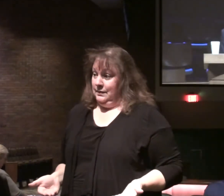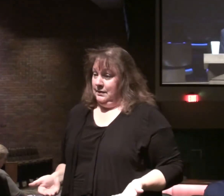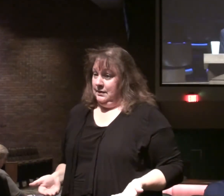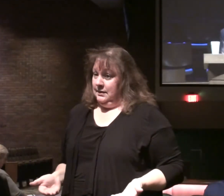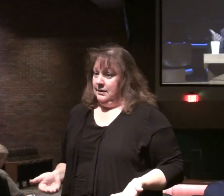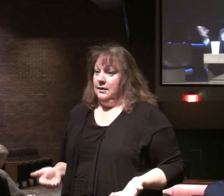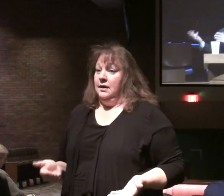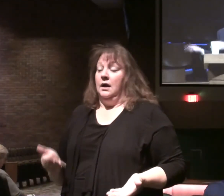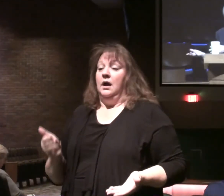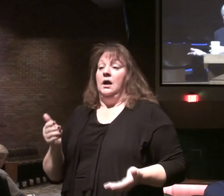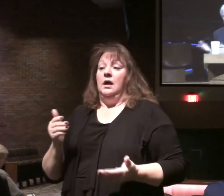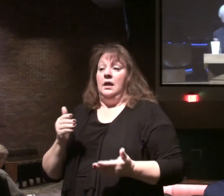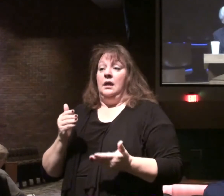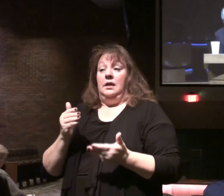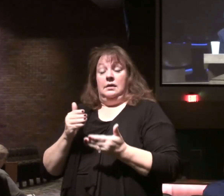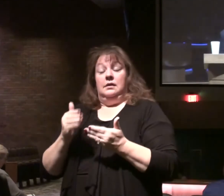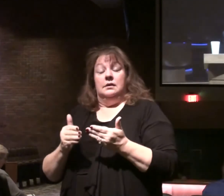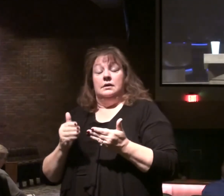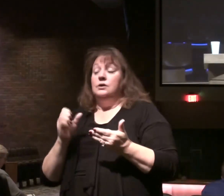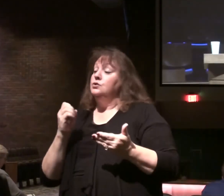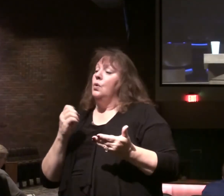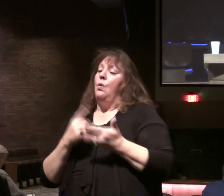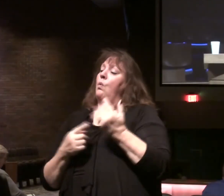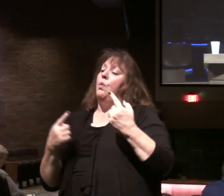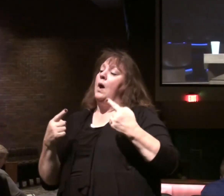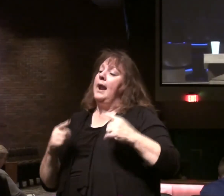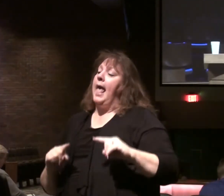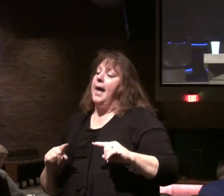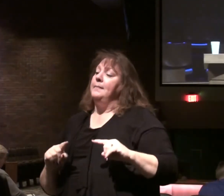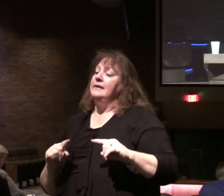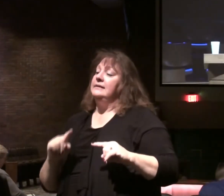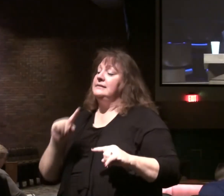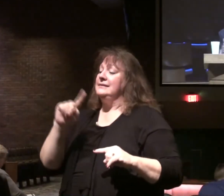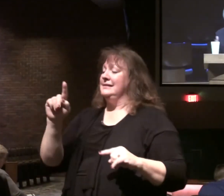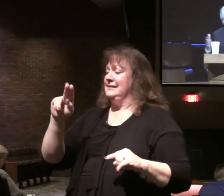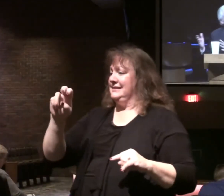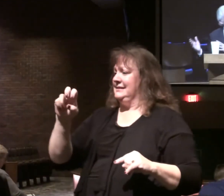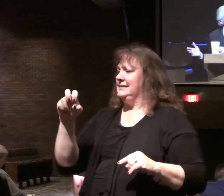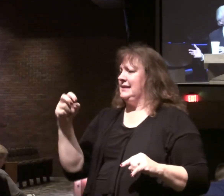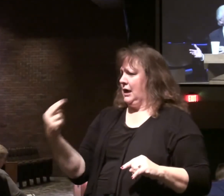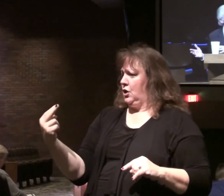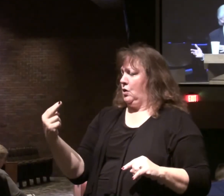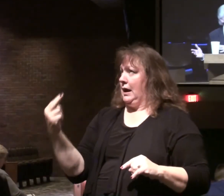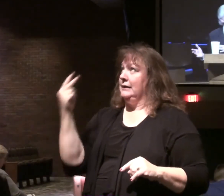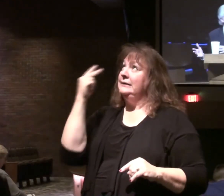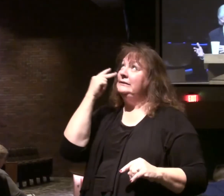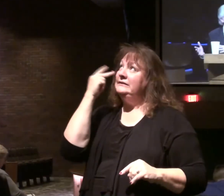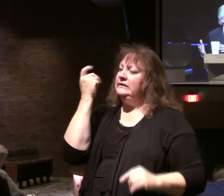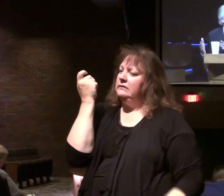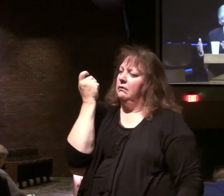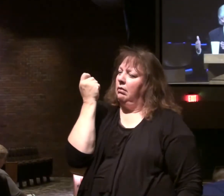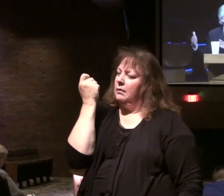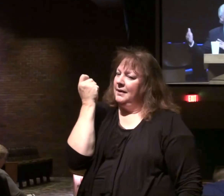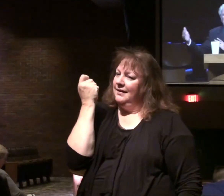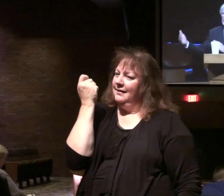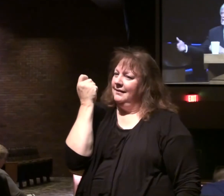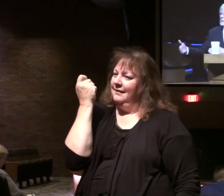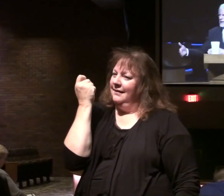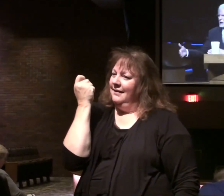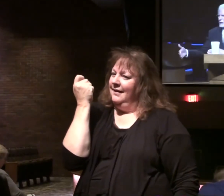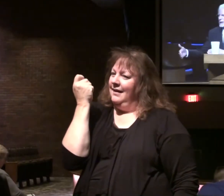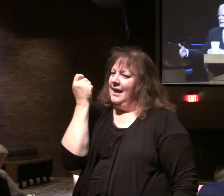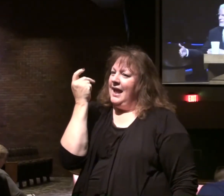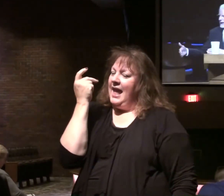And they'll be all to the real thing. So what happens, Zechariah has some previews. And there will be some